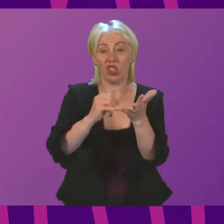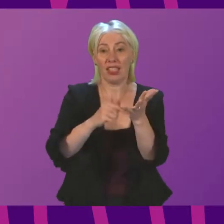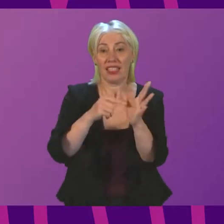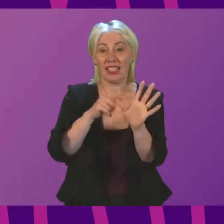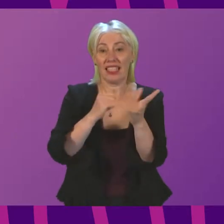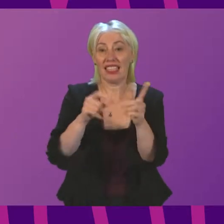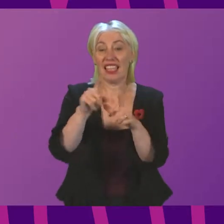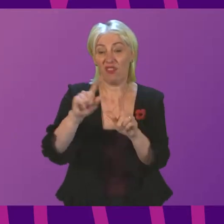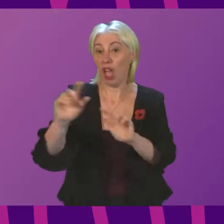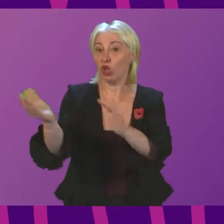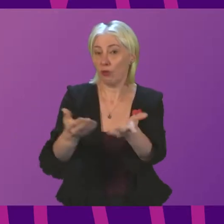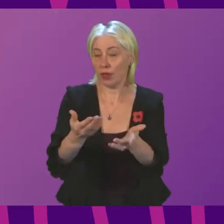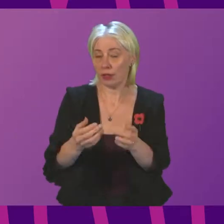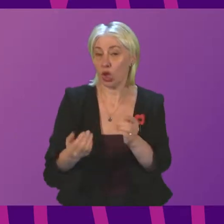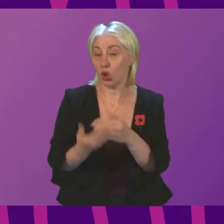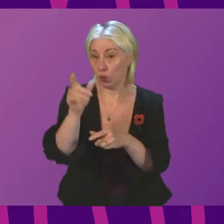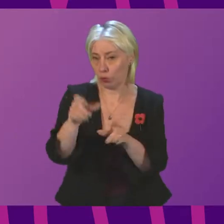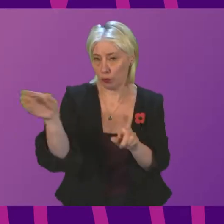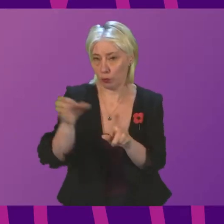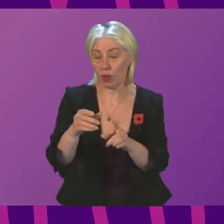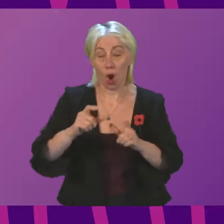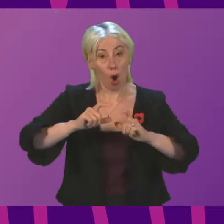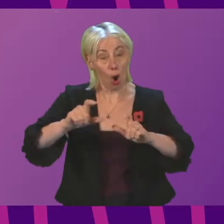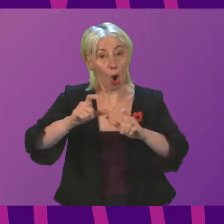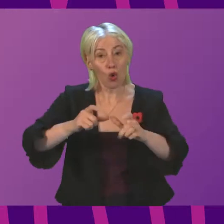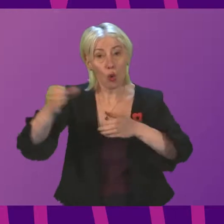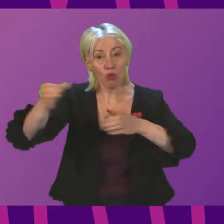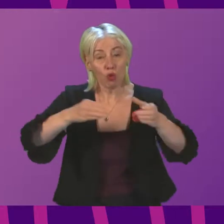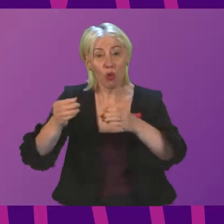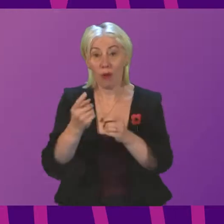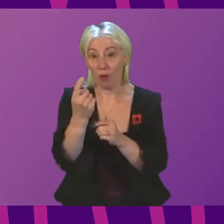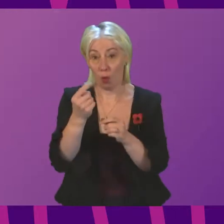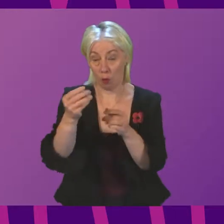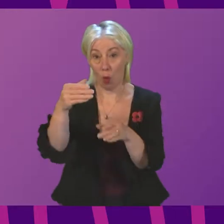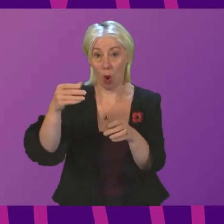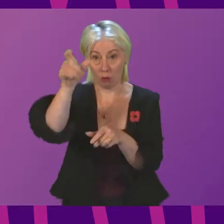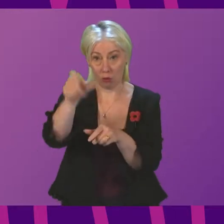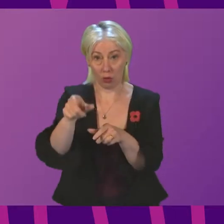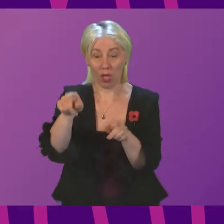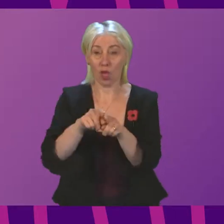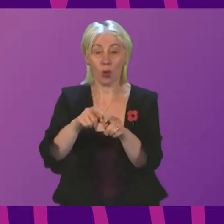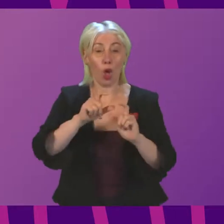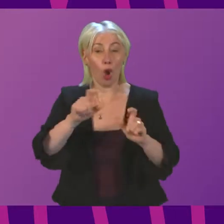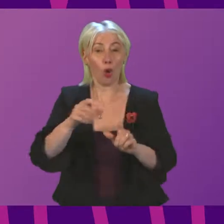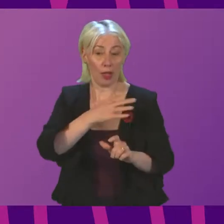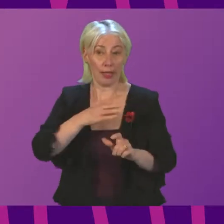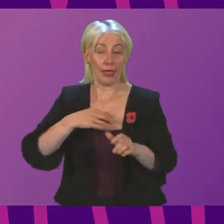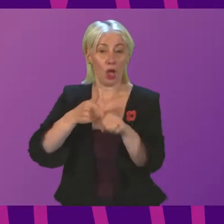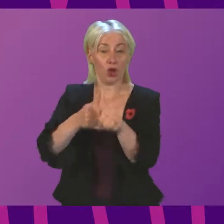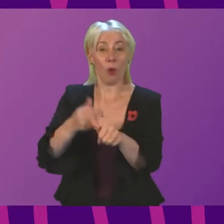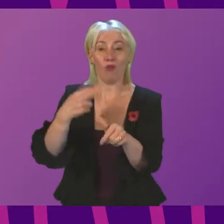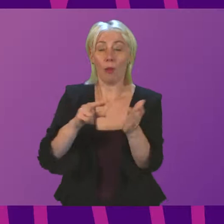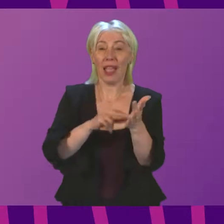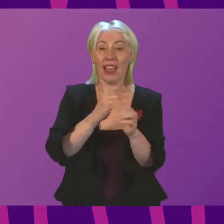provide this service. There is ongoing recruitment for a further post and there is ongoing clinical support provided by NHS